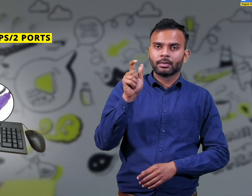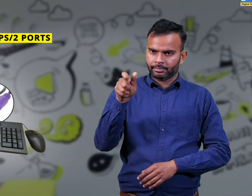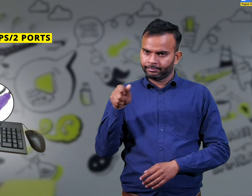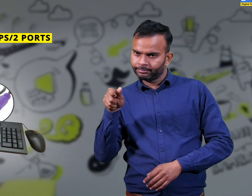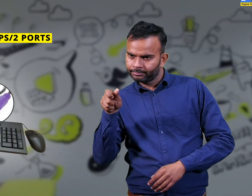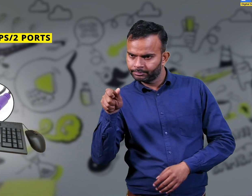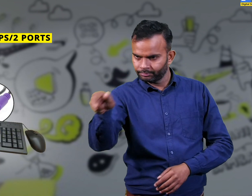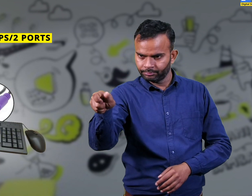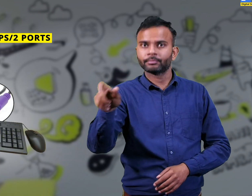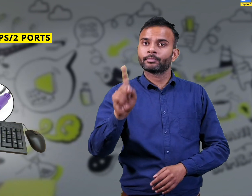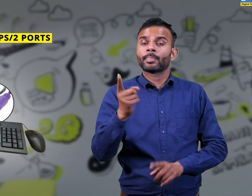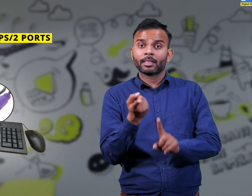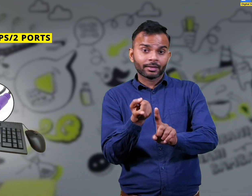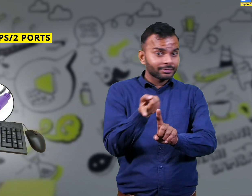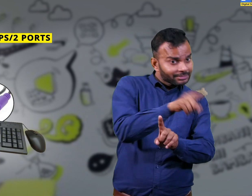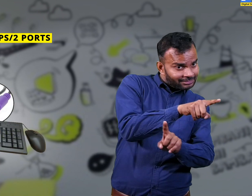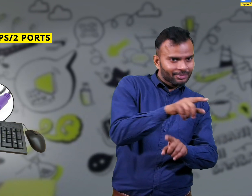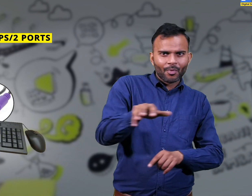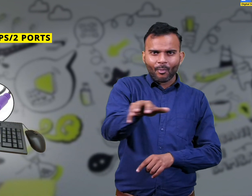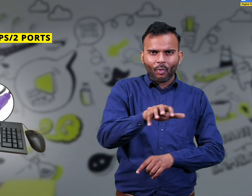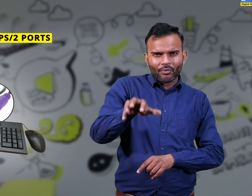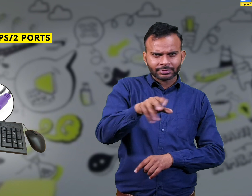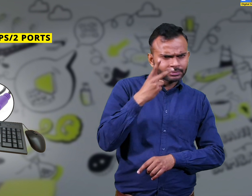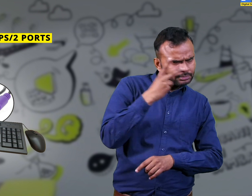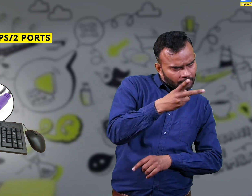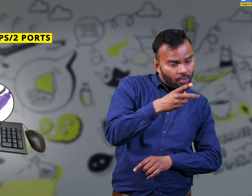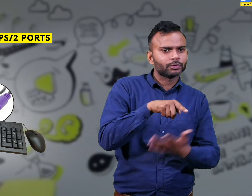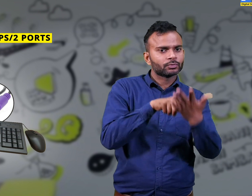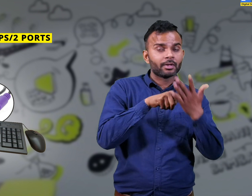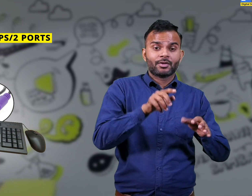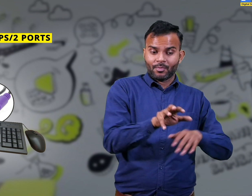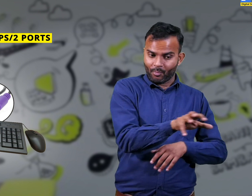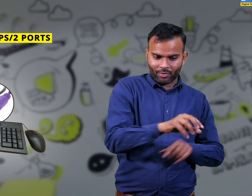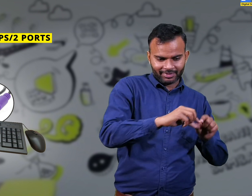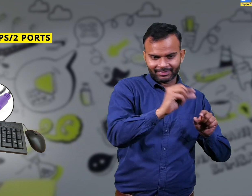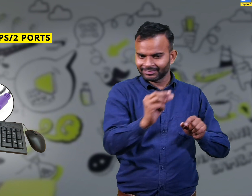first one is to connect the keyboard and the other one is to connect the mouse.